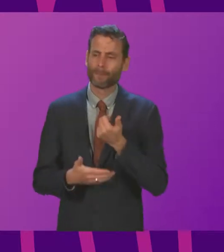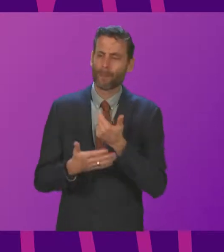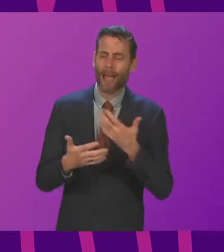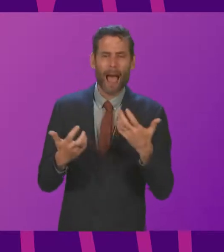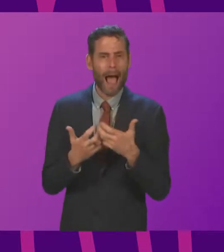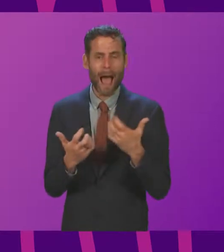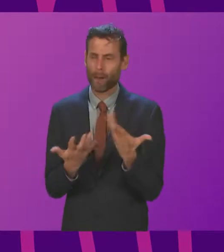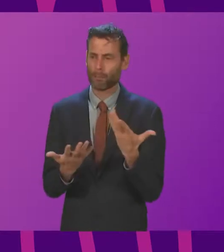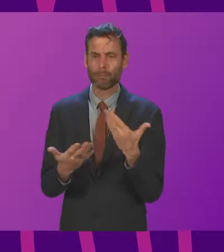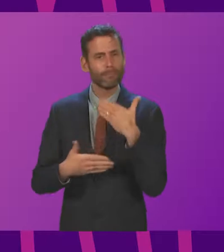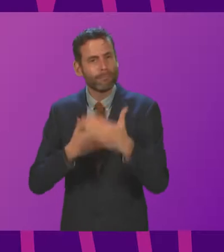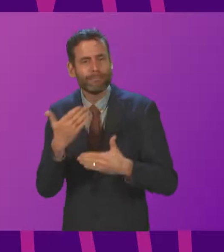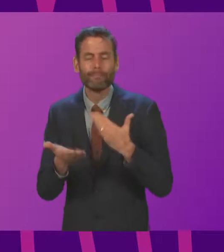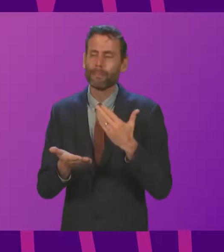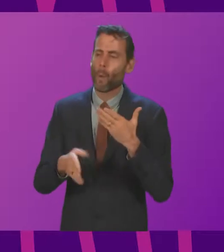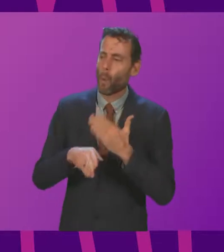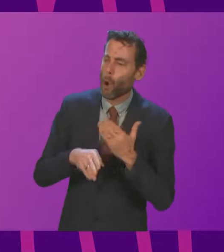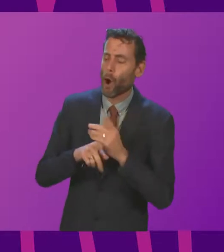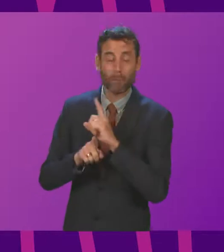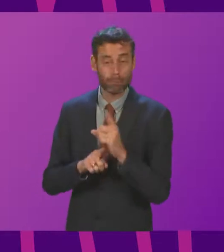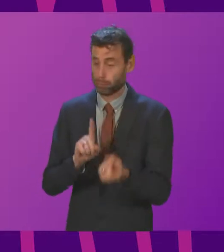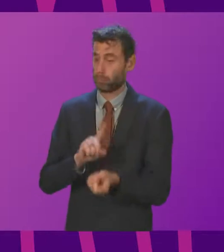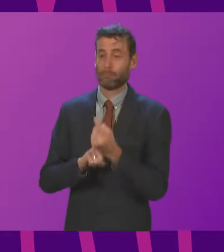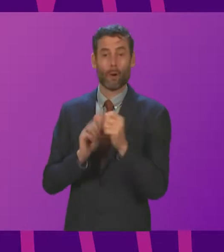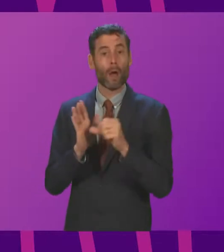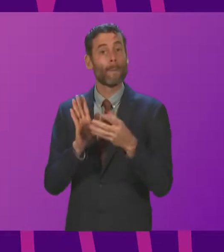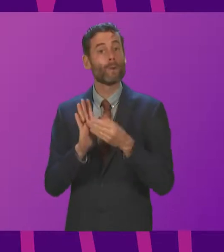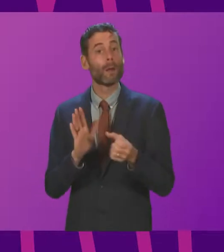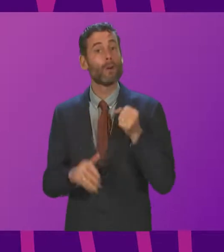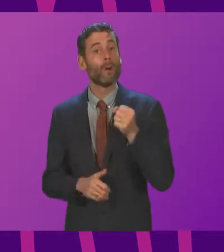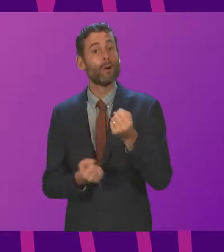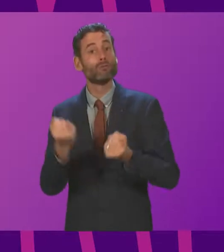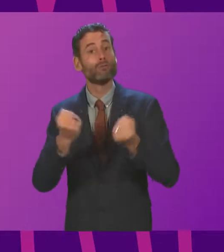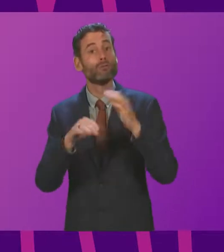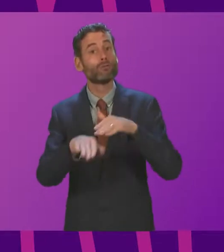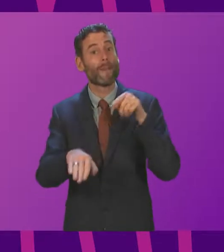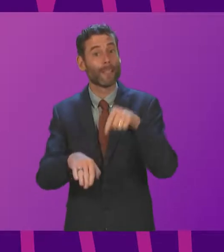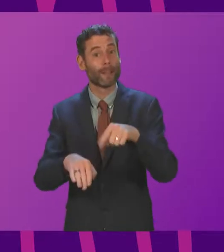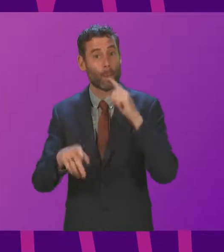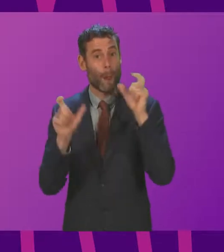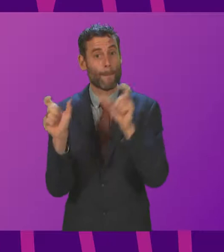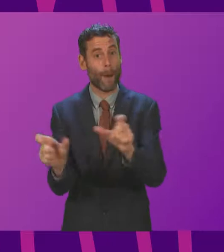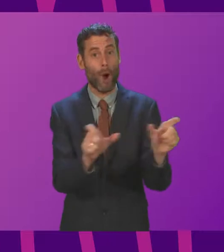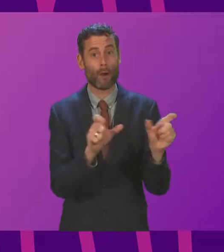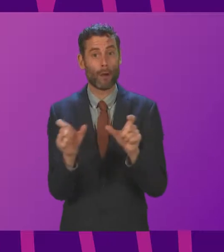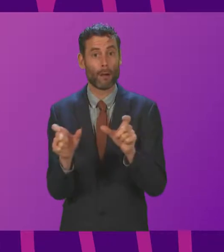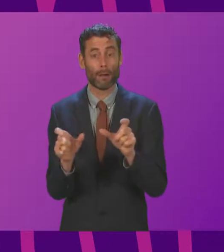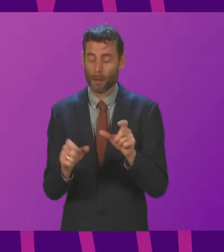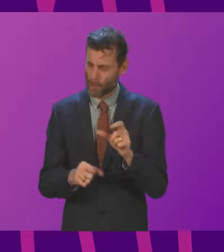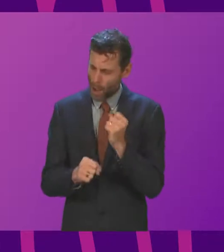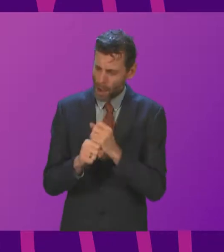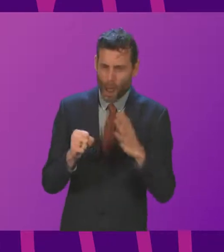potential for traffic to grind to halt. So can I ask the First Minister if she is confident that Glasgow City Council